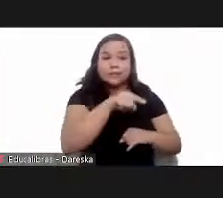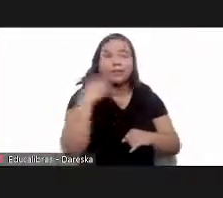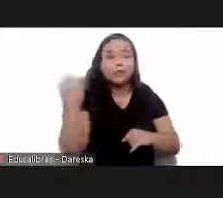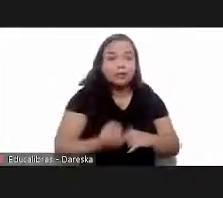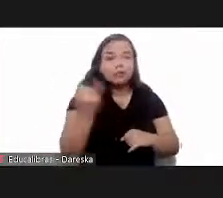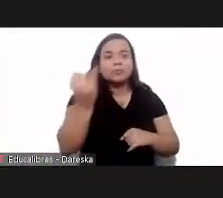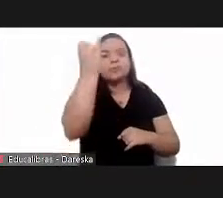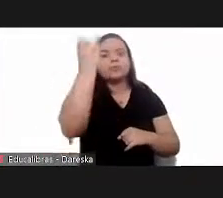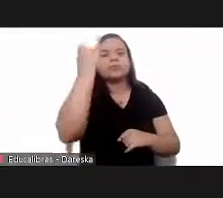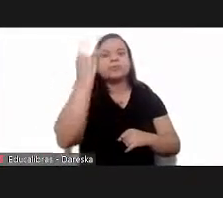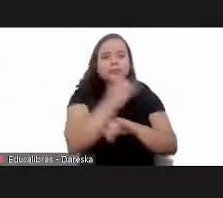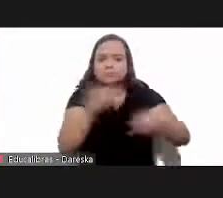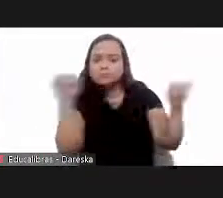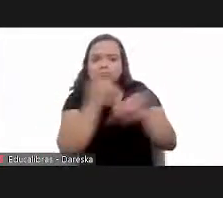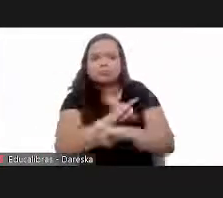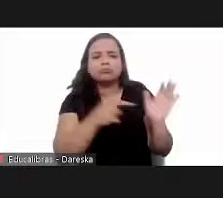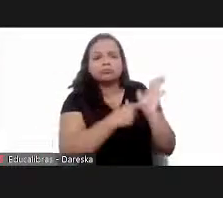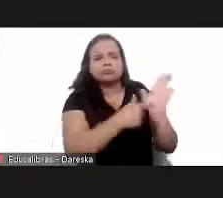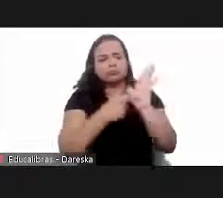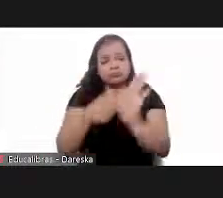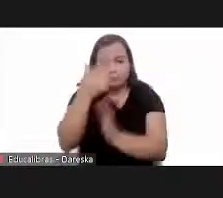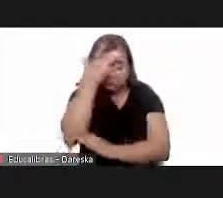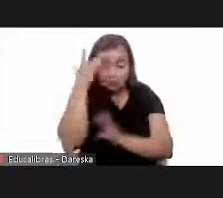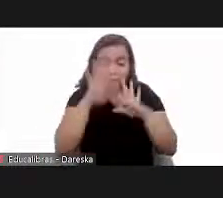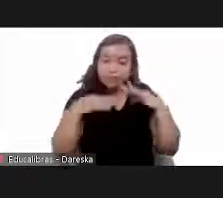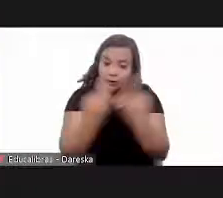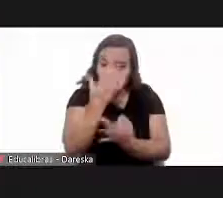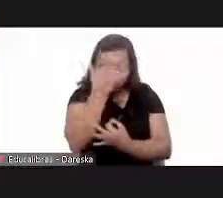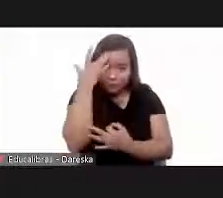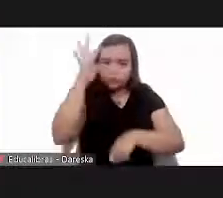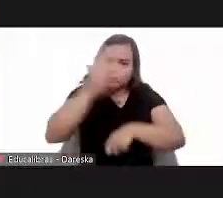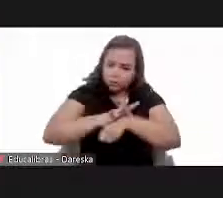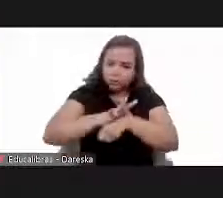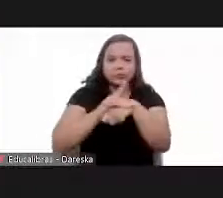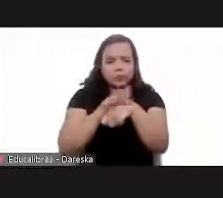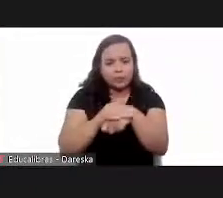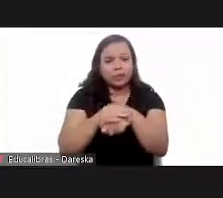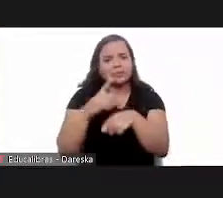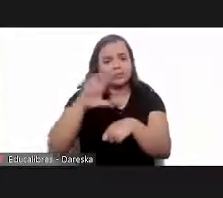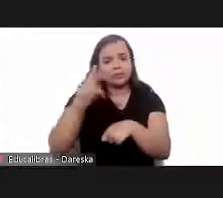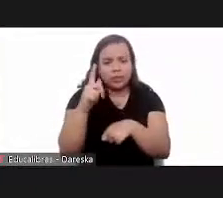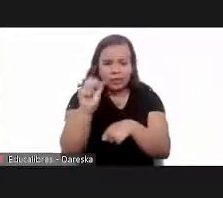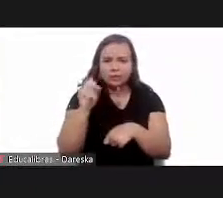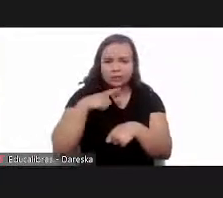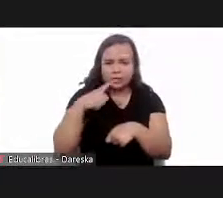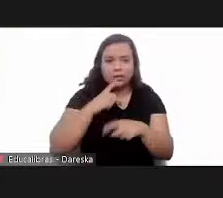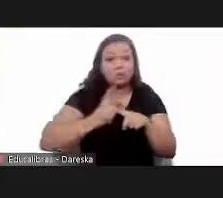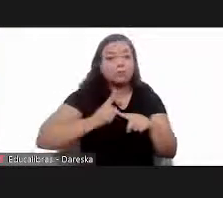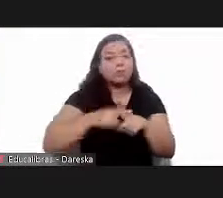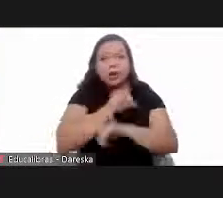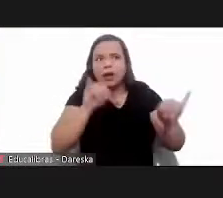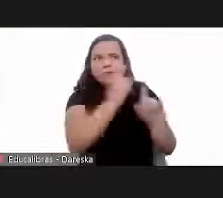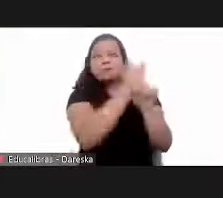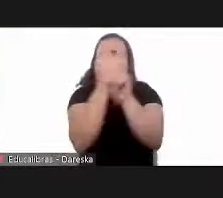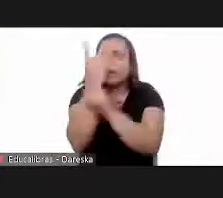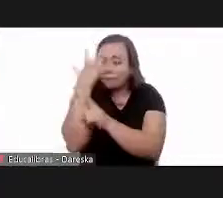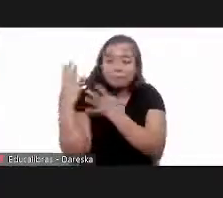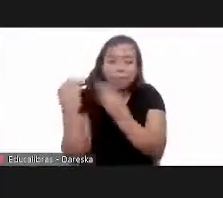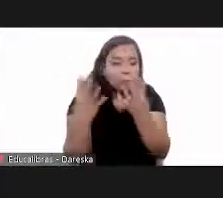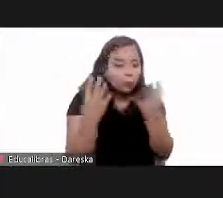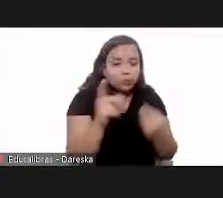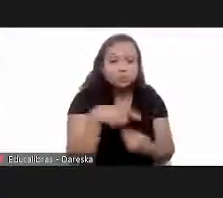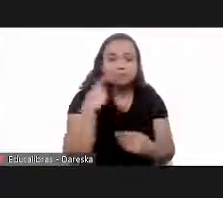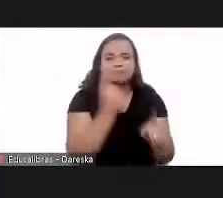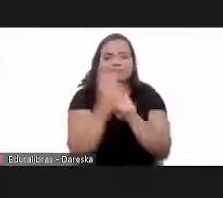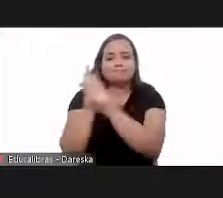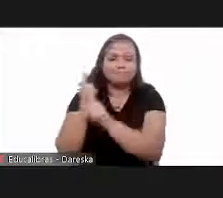important parts is the campaigns to screen to determine whether people have t cruzi infection because a campaign reaches a lot of people and we can